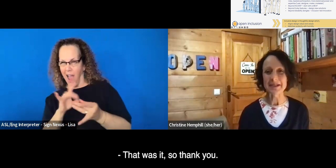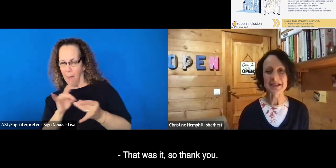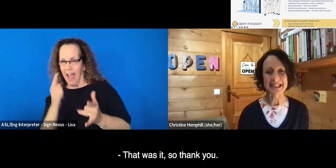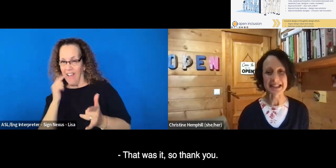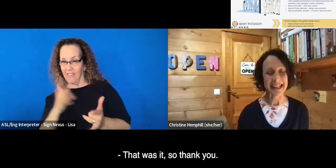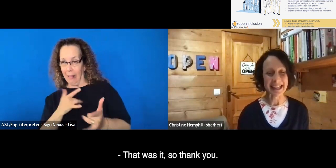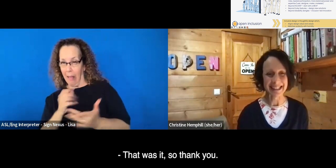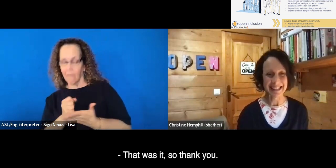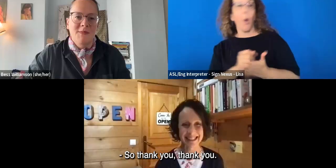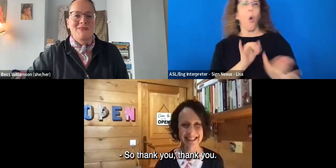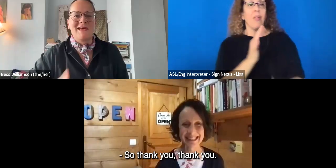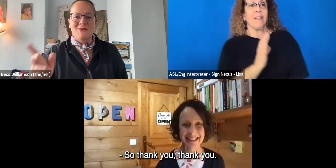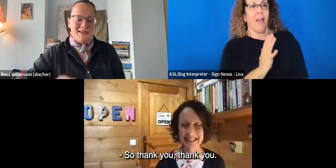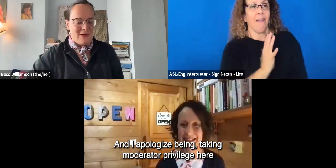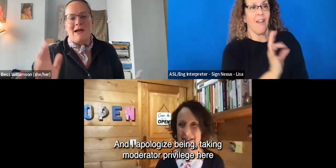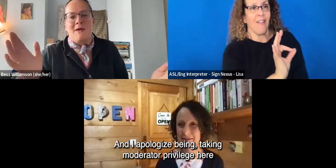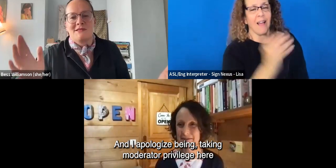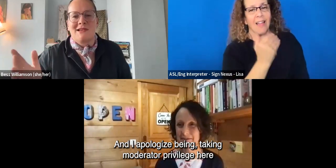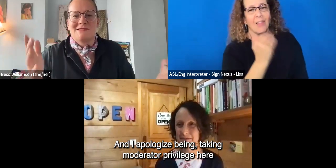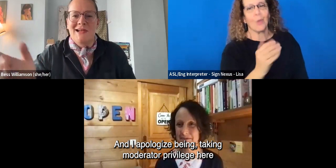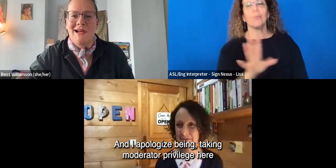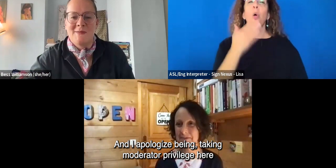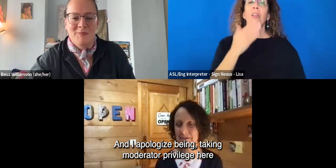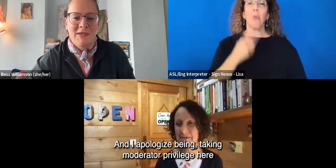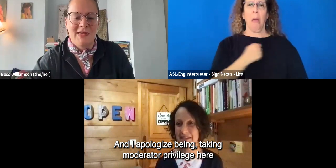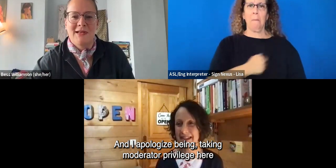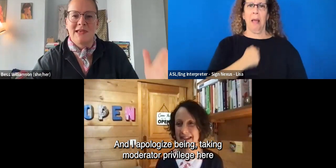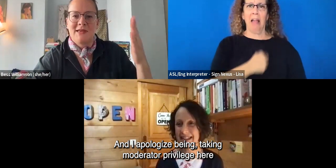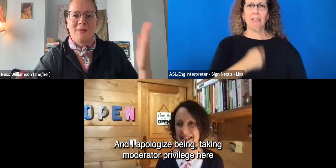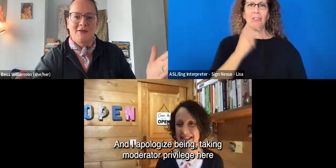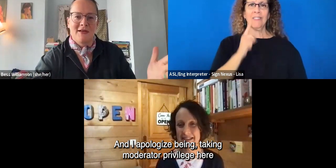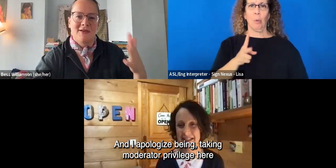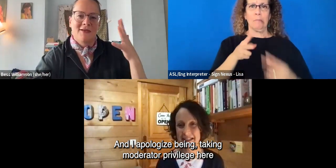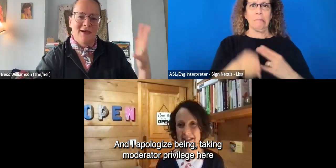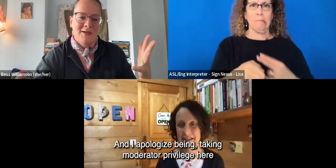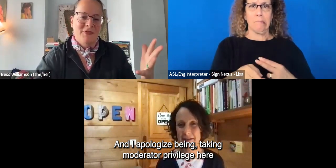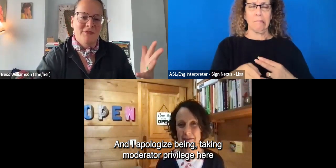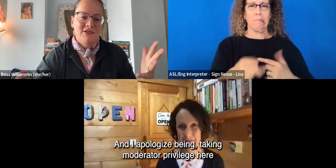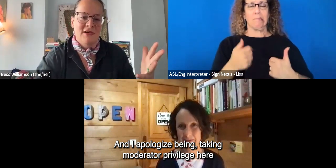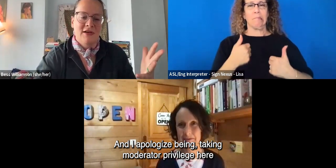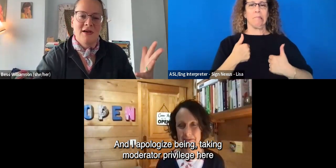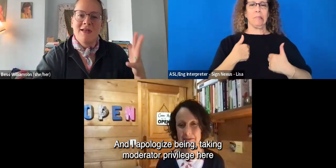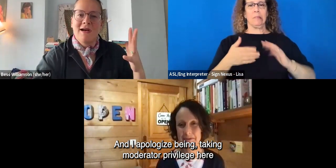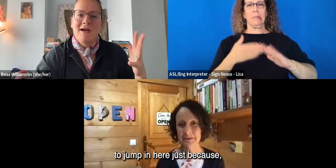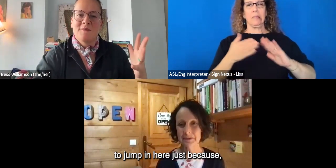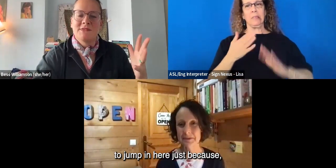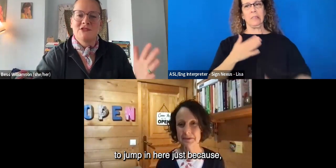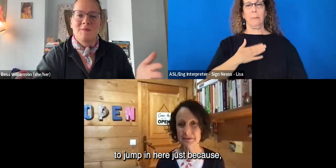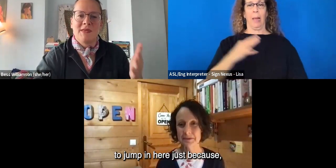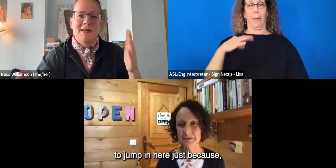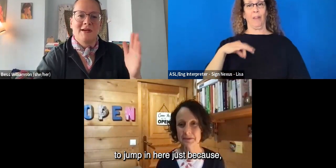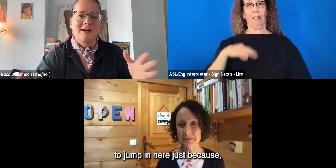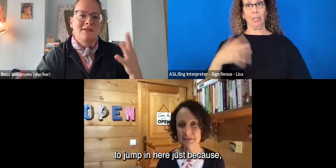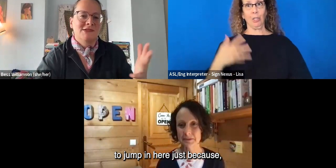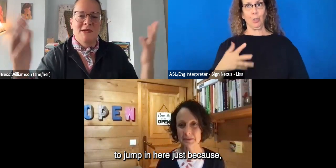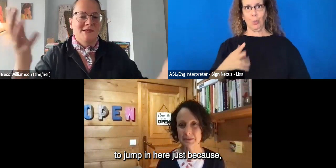That was it. So thank you. So thank you. Thank you. And I apologize, being taking moderator privilege here to